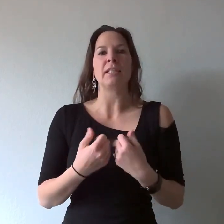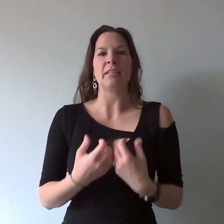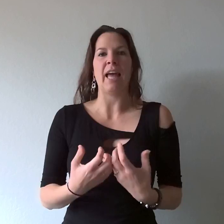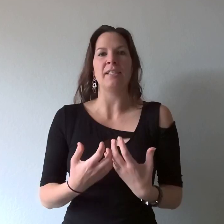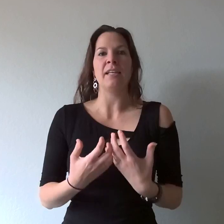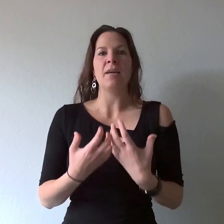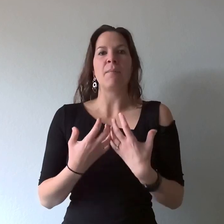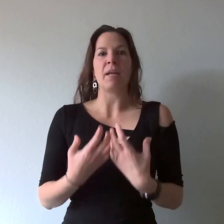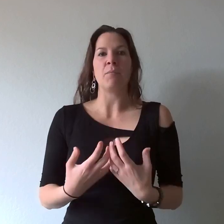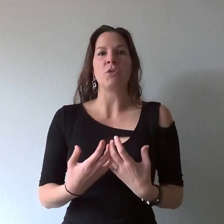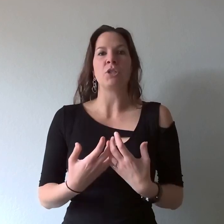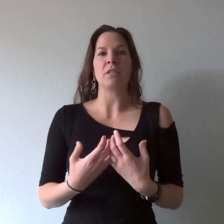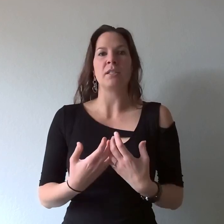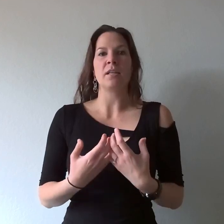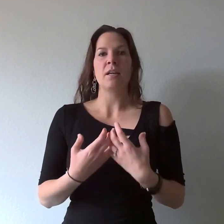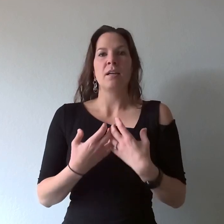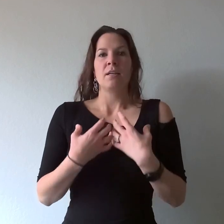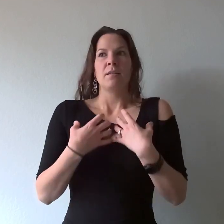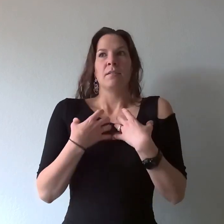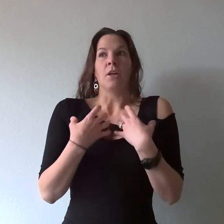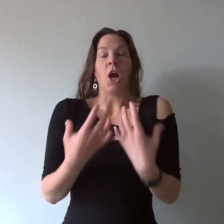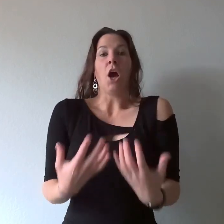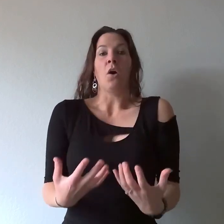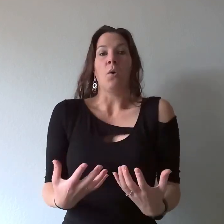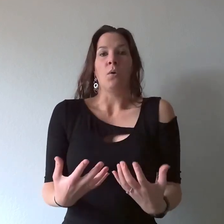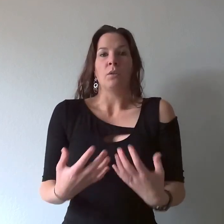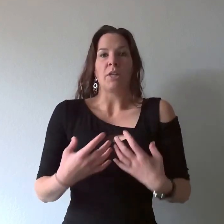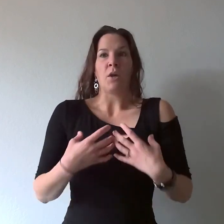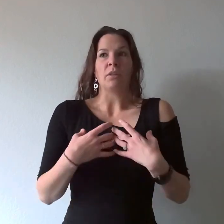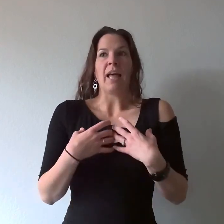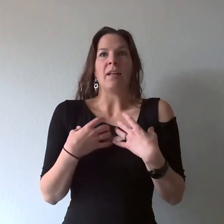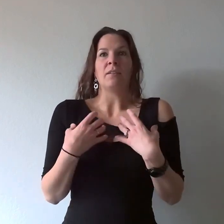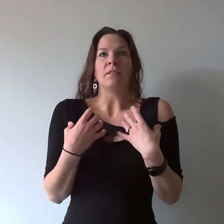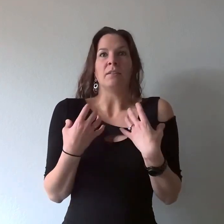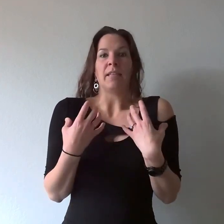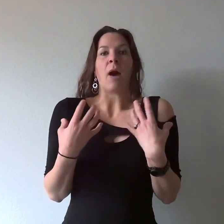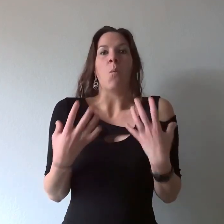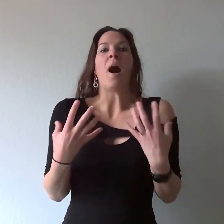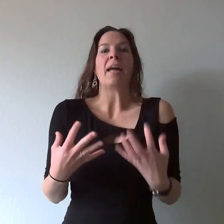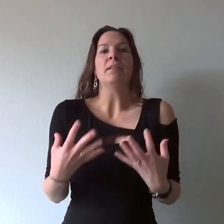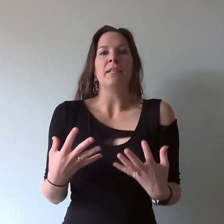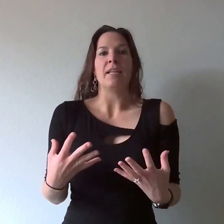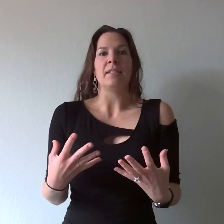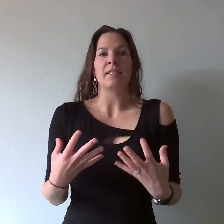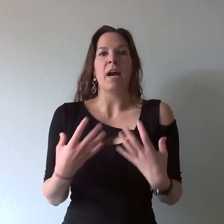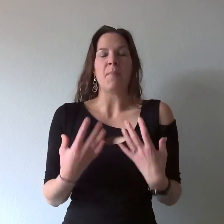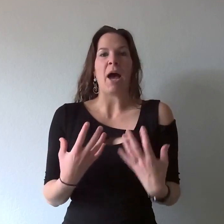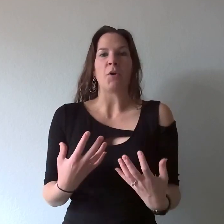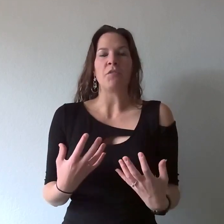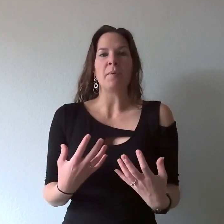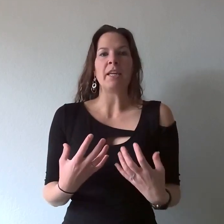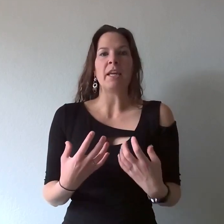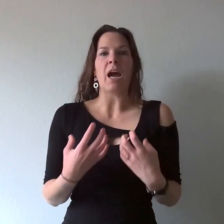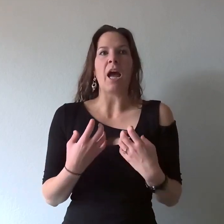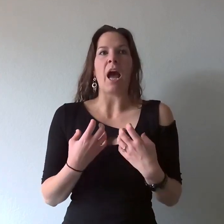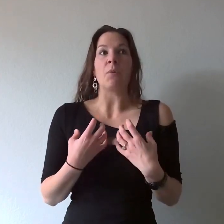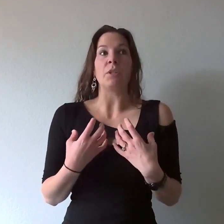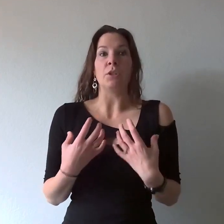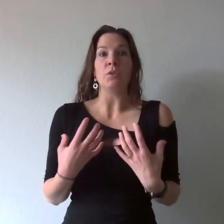let my emotions go you know let that wildness come out of me I would lose